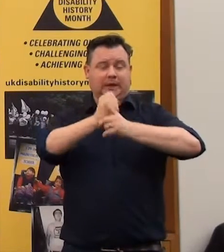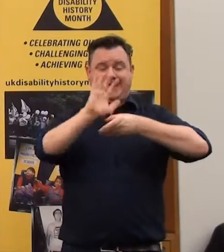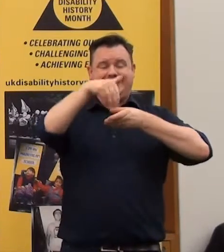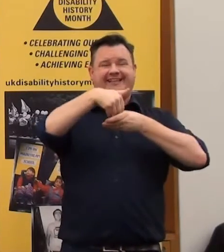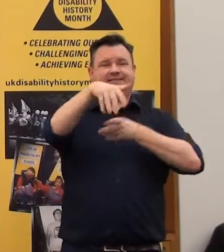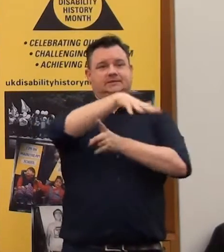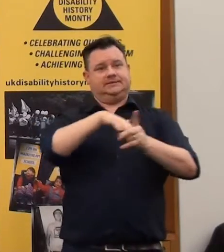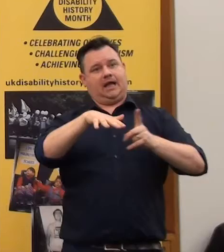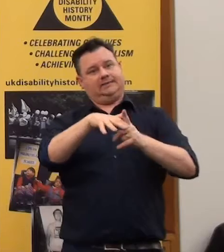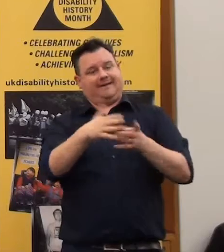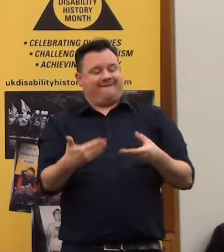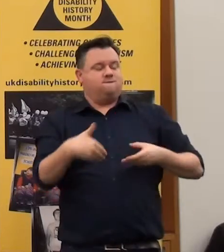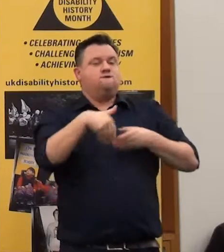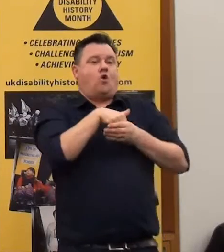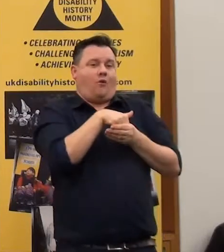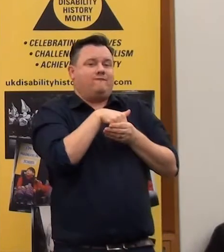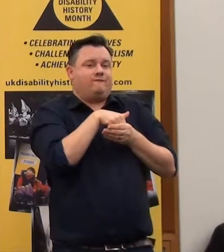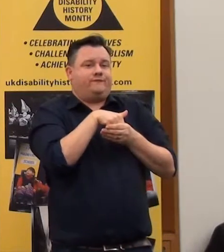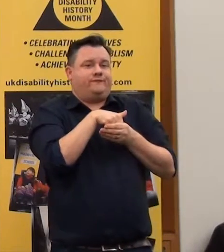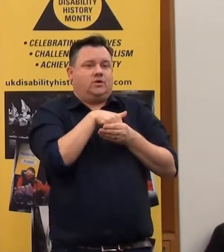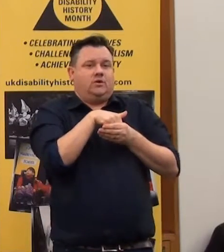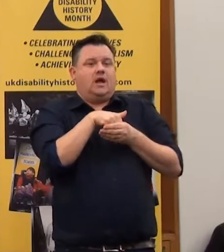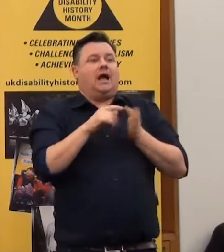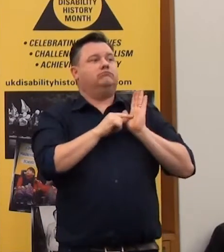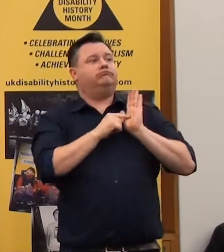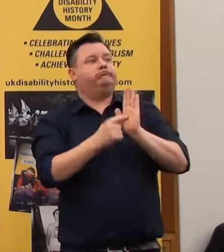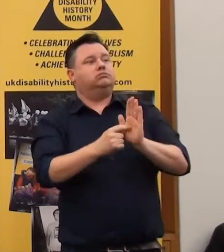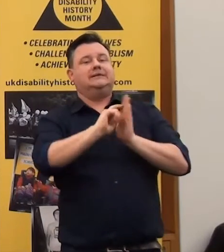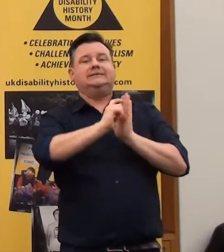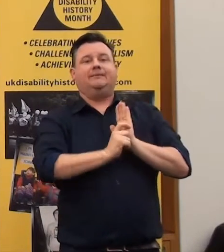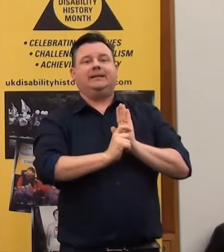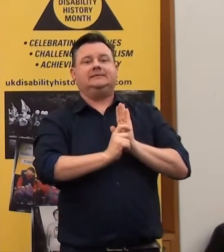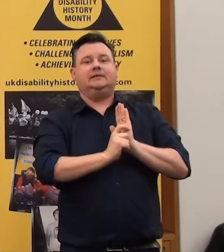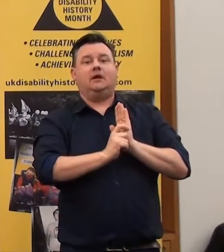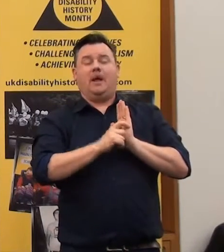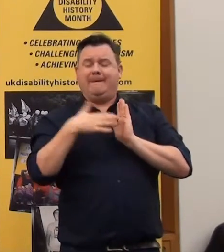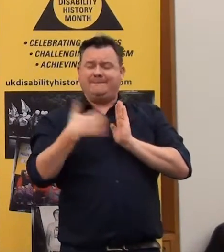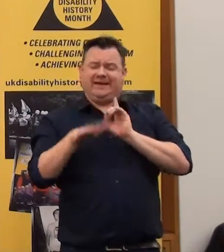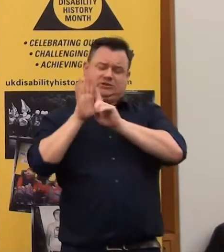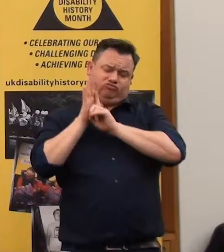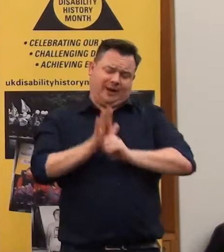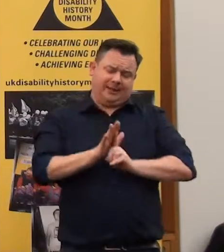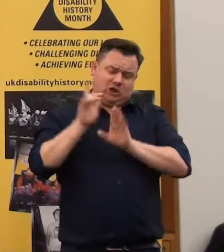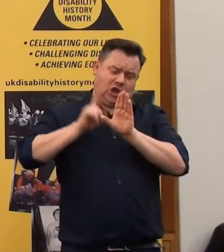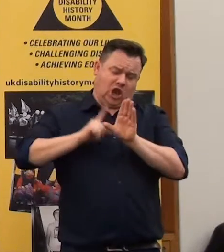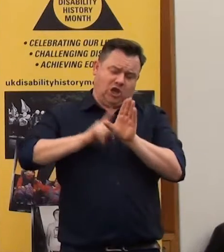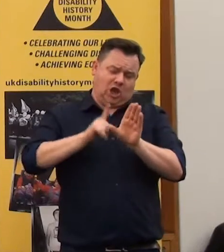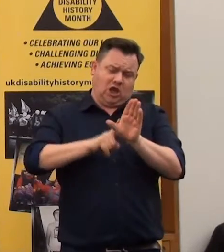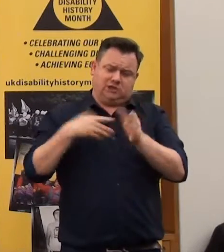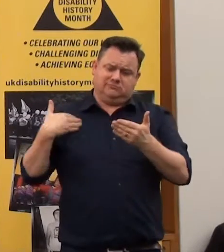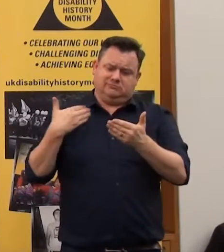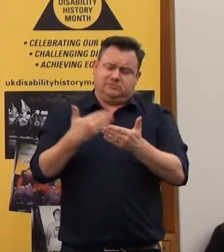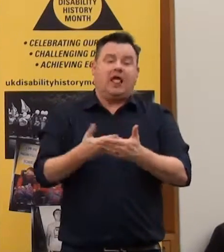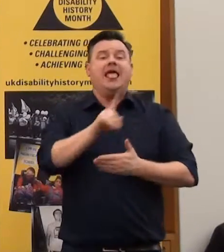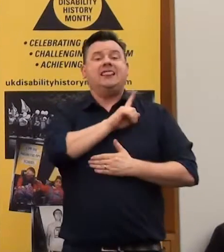in a way which we're exposed, the way which people, participants have been discriminated against over the years. So that's why I'm only here for a few